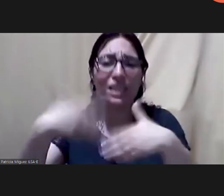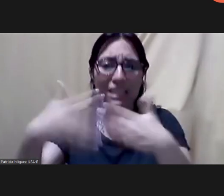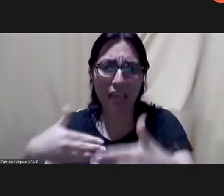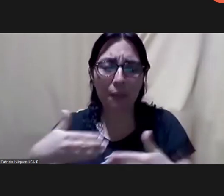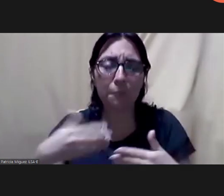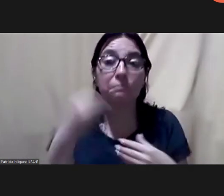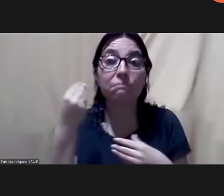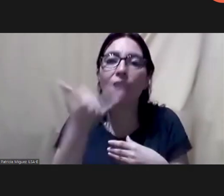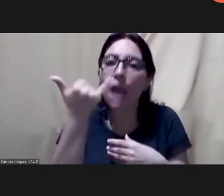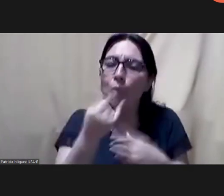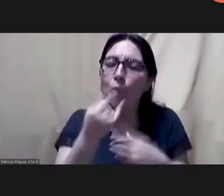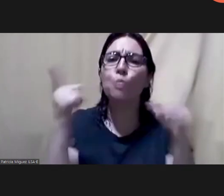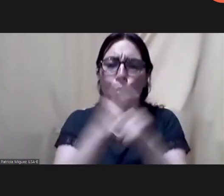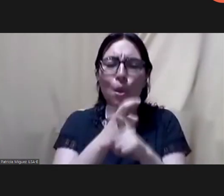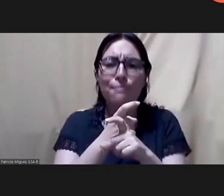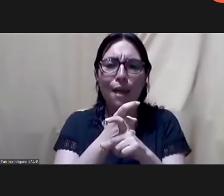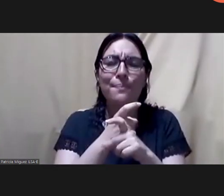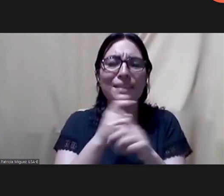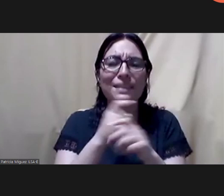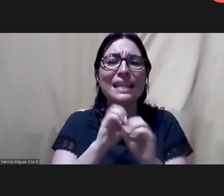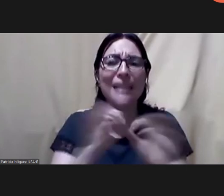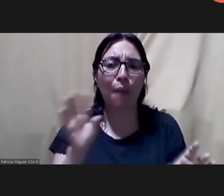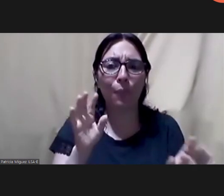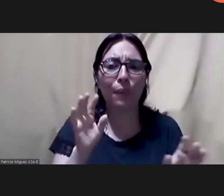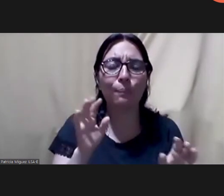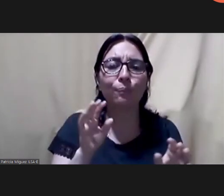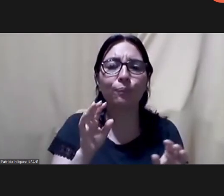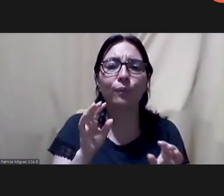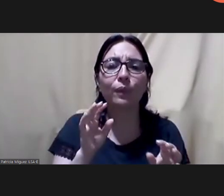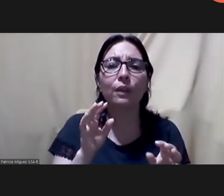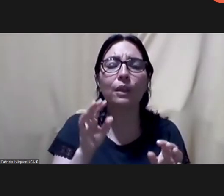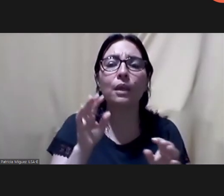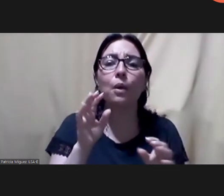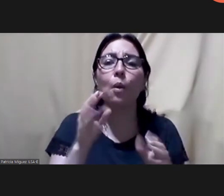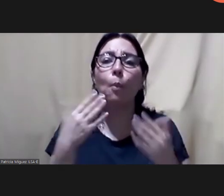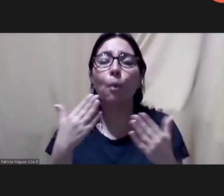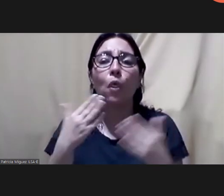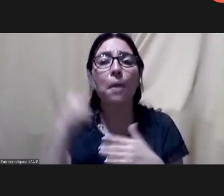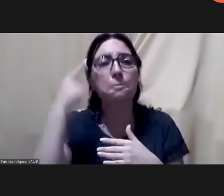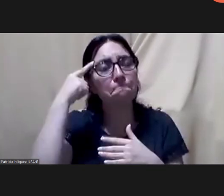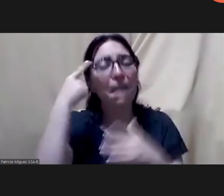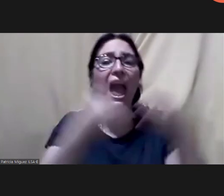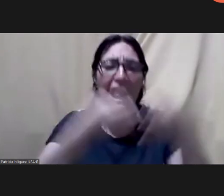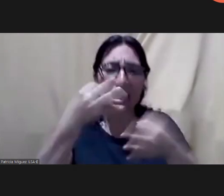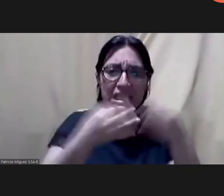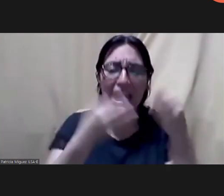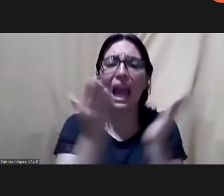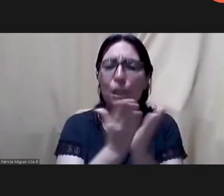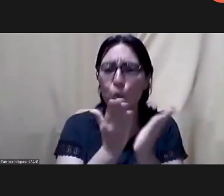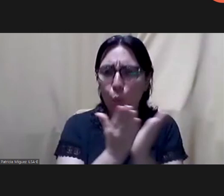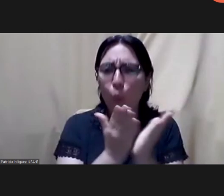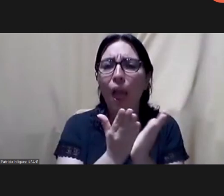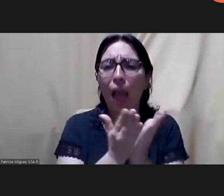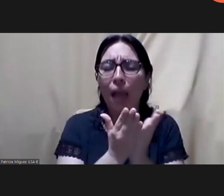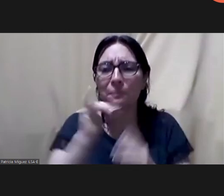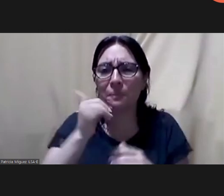future because we do face a major structural problem so apart from analyzing and studying